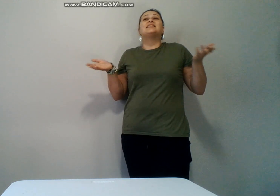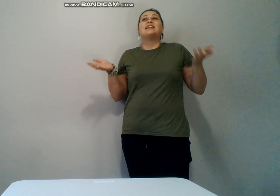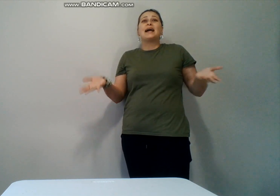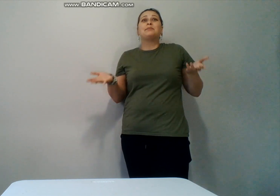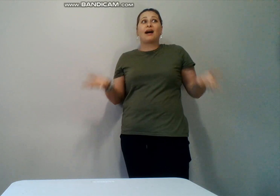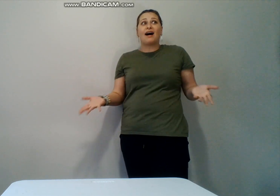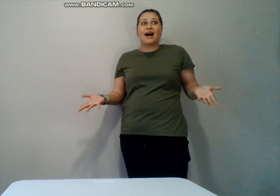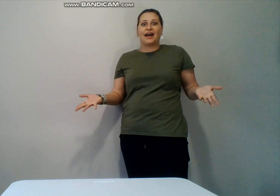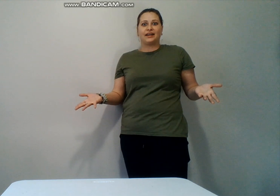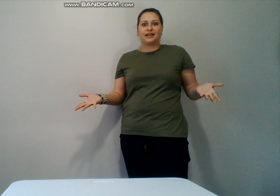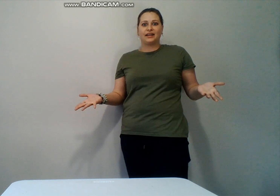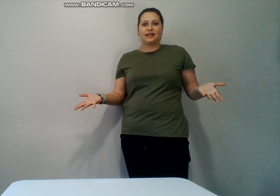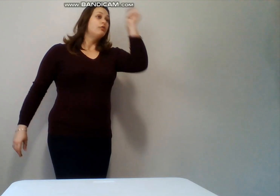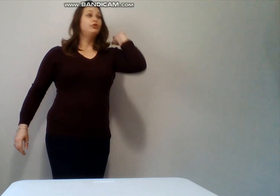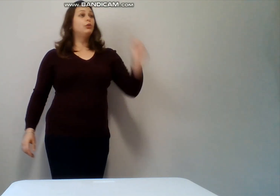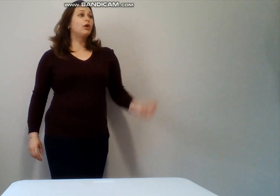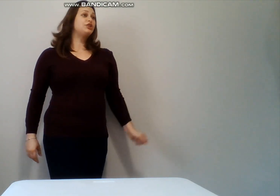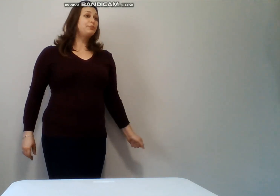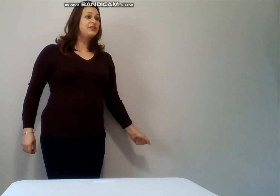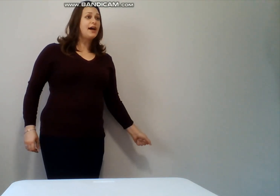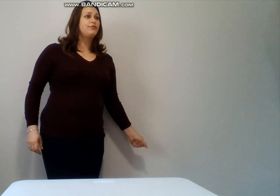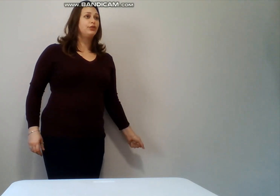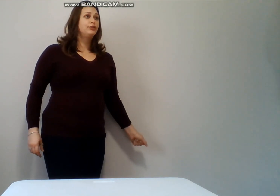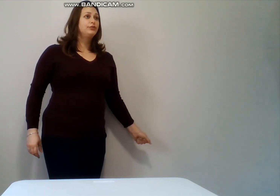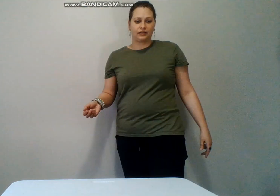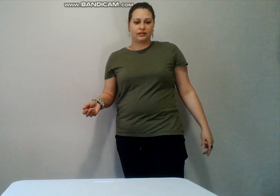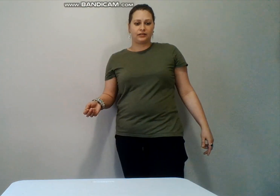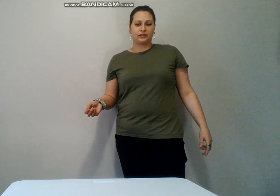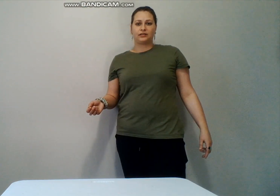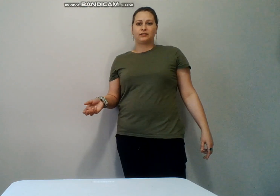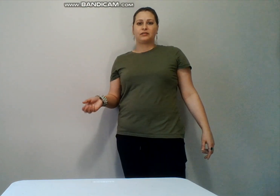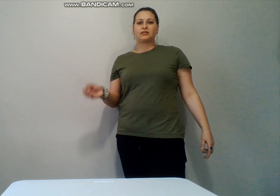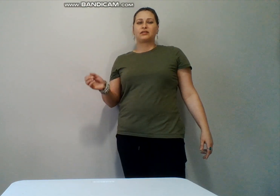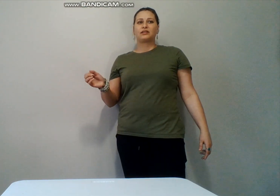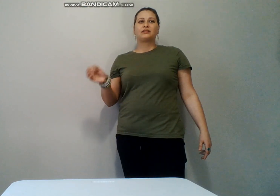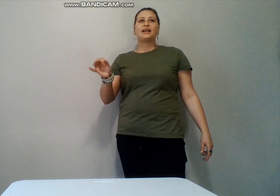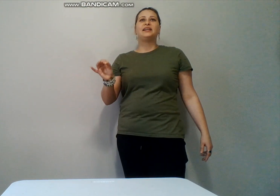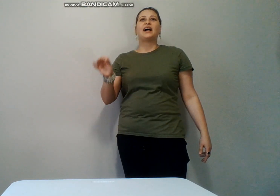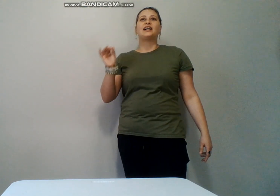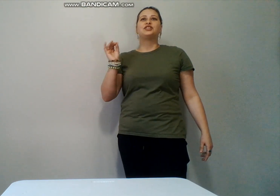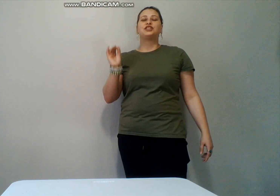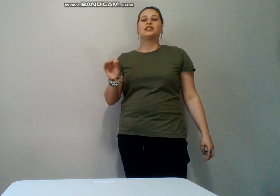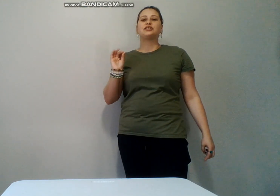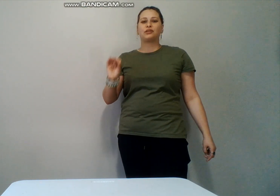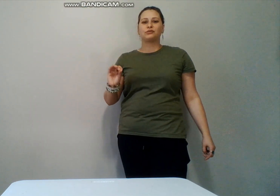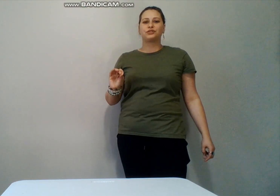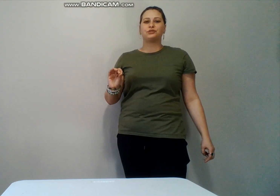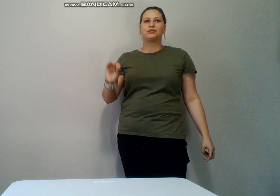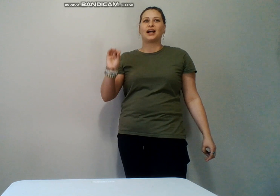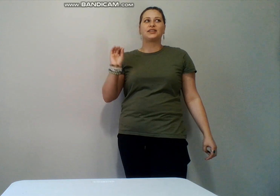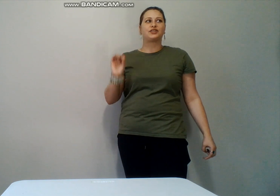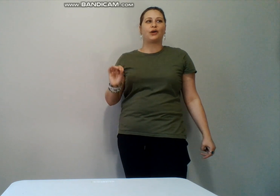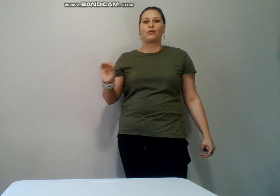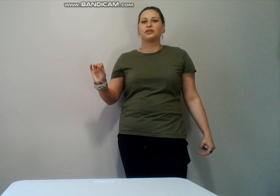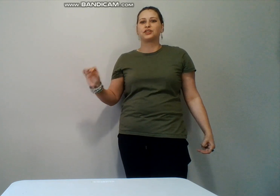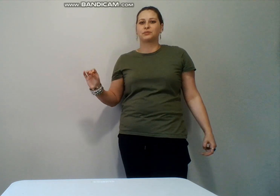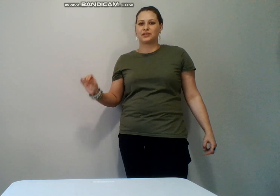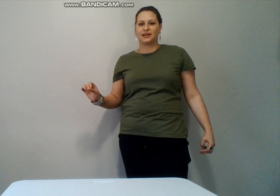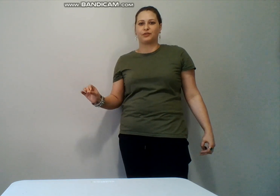same God you worship the devil lady I just told you that I don't worship the devil